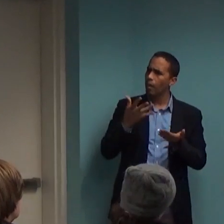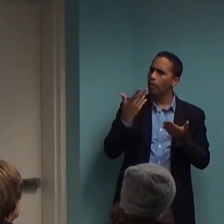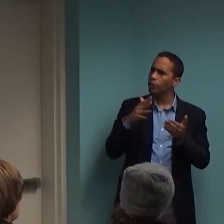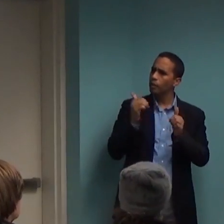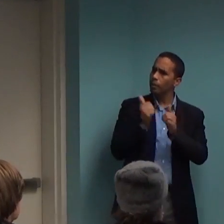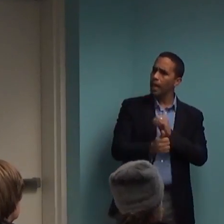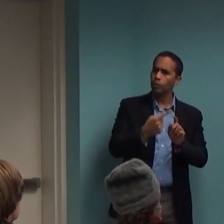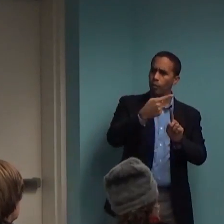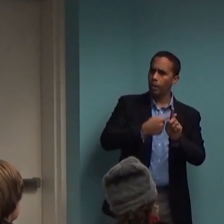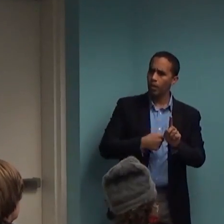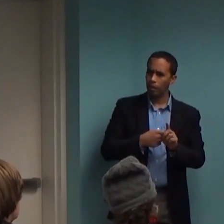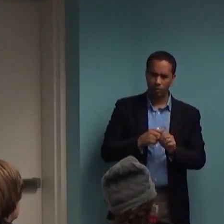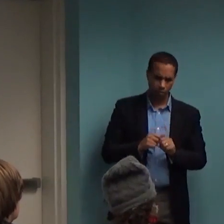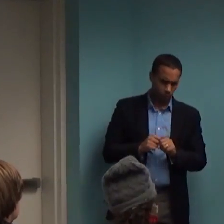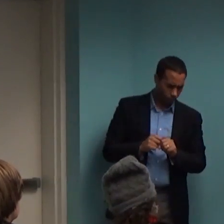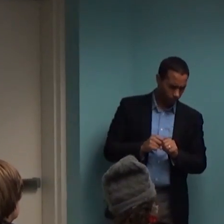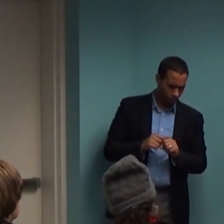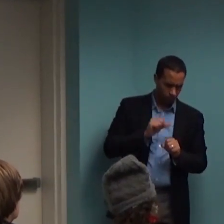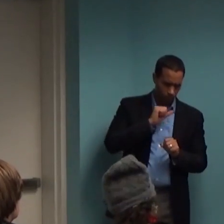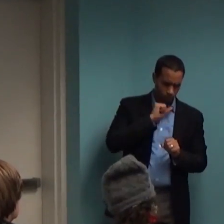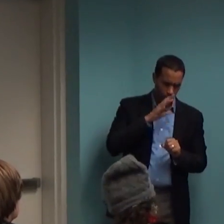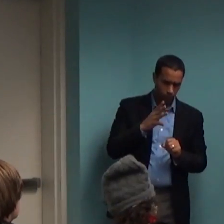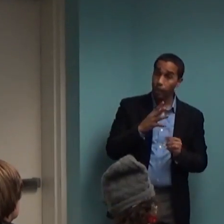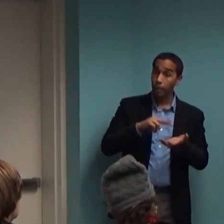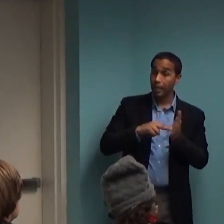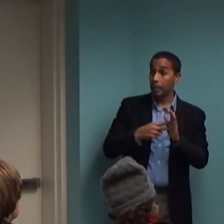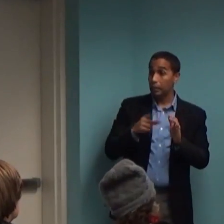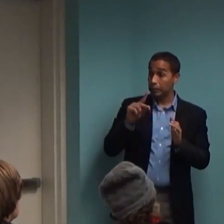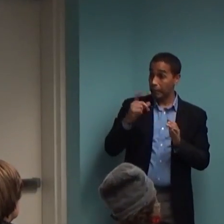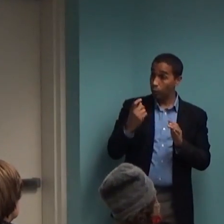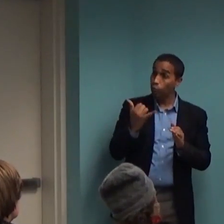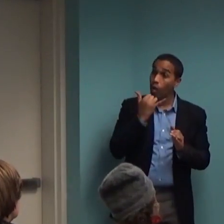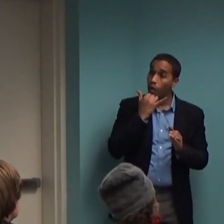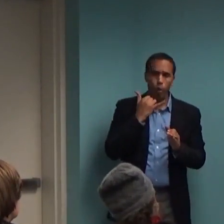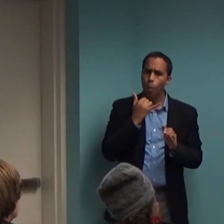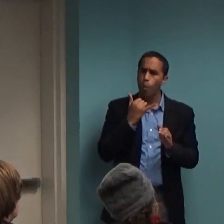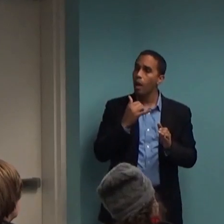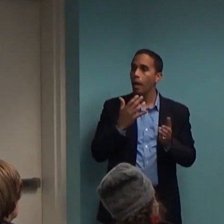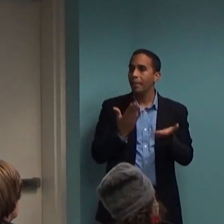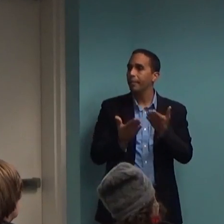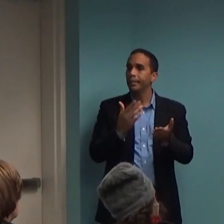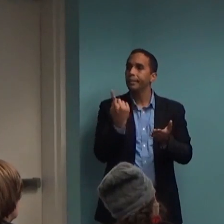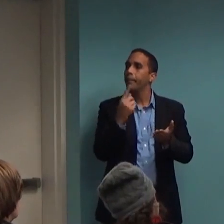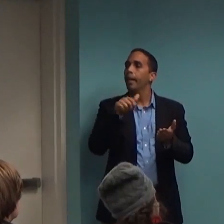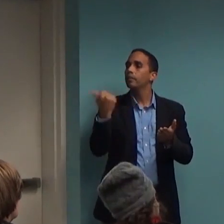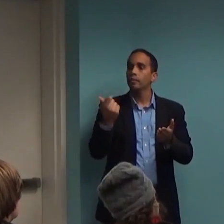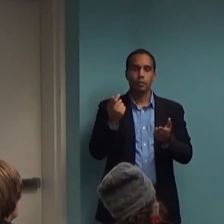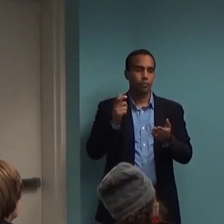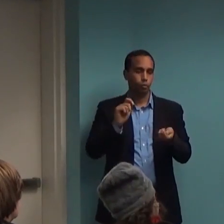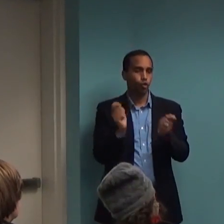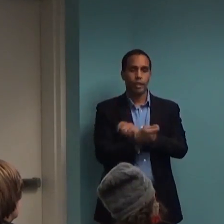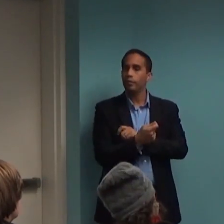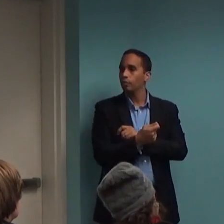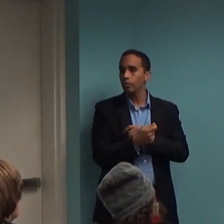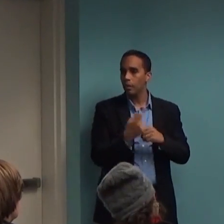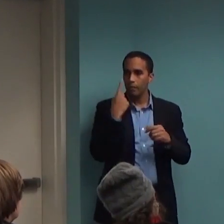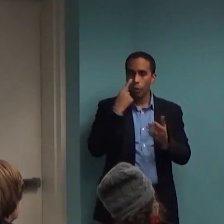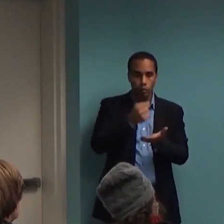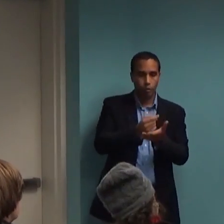not going right. Now, it doesn't mean the diagnosis is incorrect. It may mean that something else has to change, though, in terms of the treatment plan. So that's, you know, where some